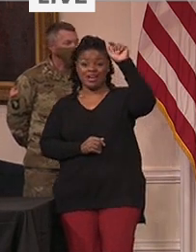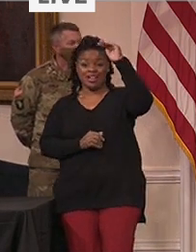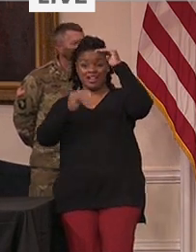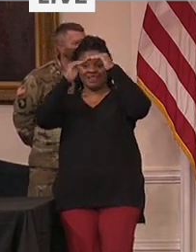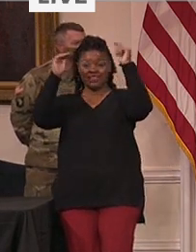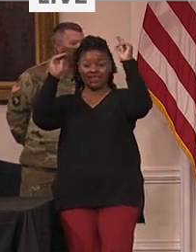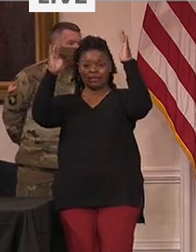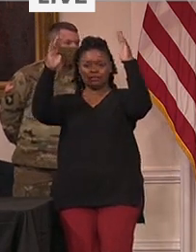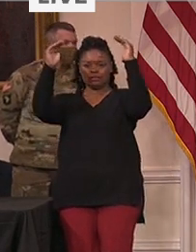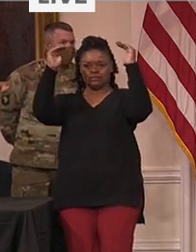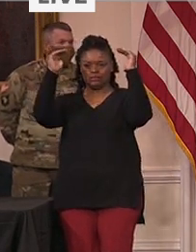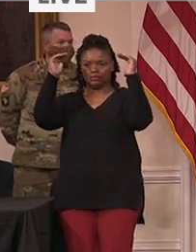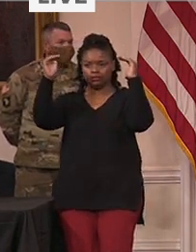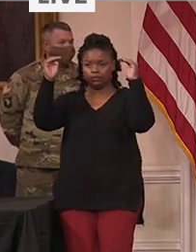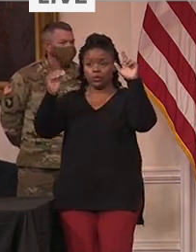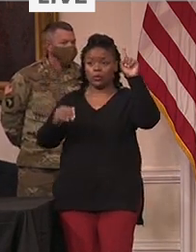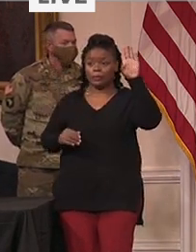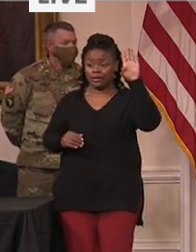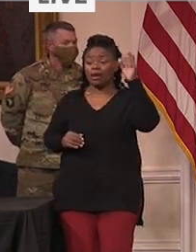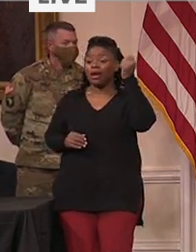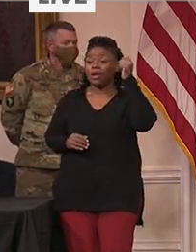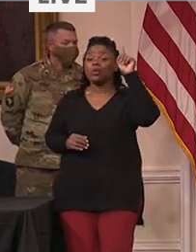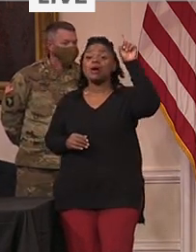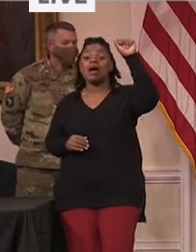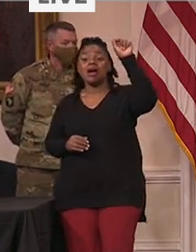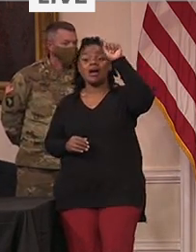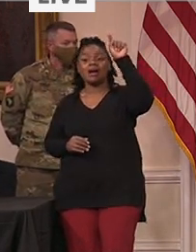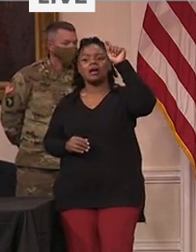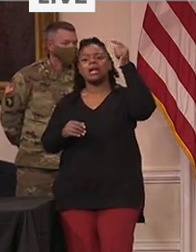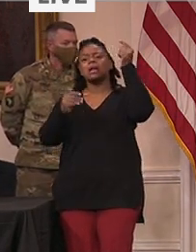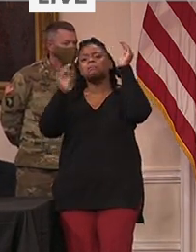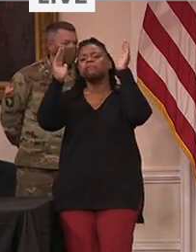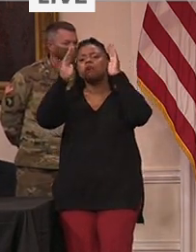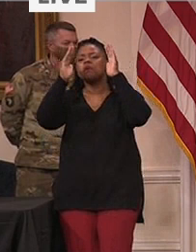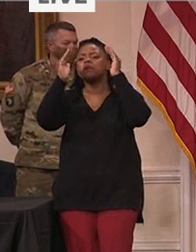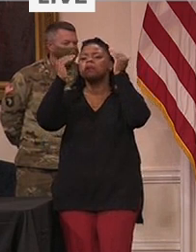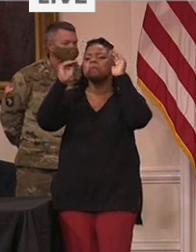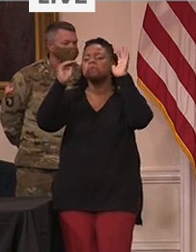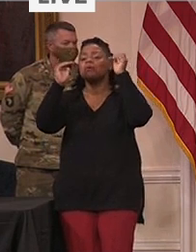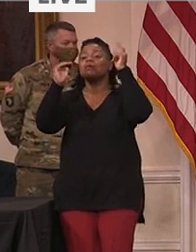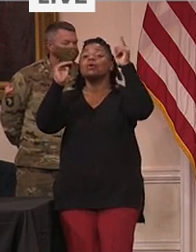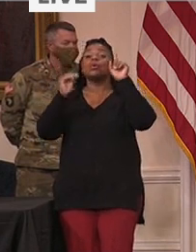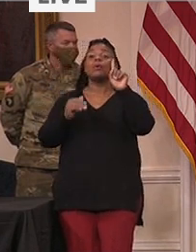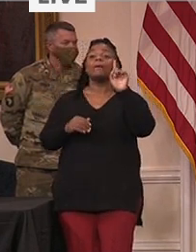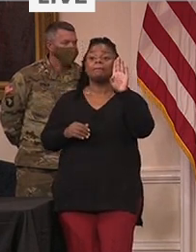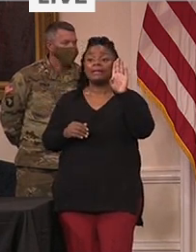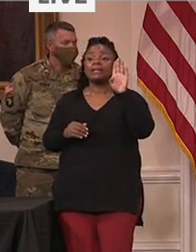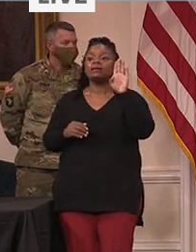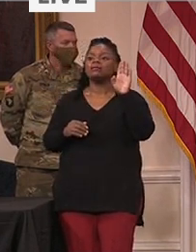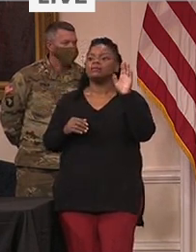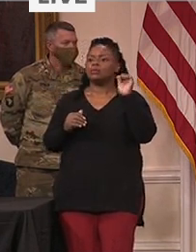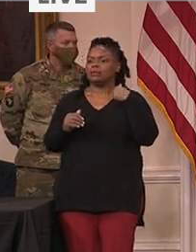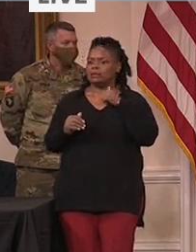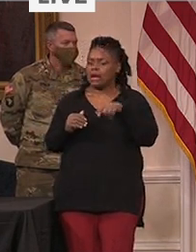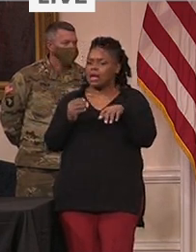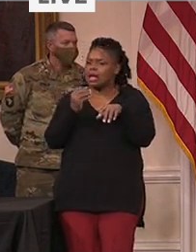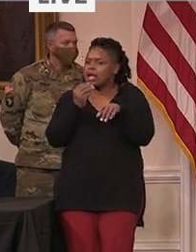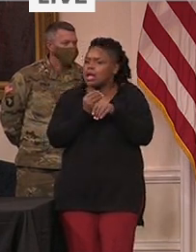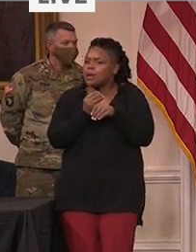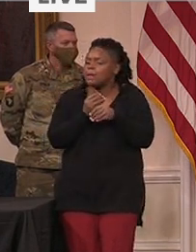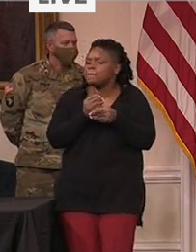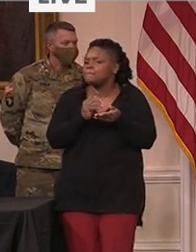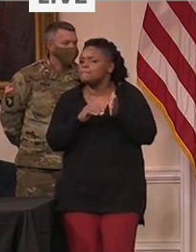which is an extremely limited supply, we will then be able to scale up to broader